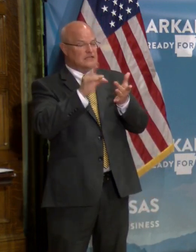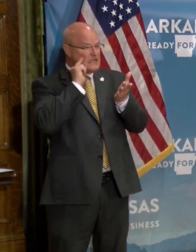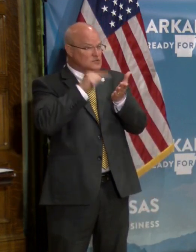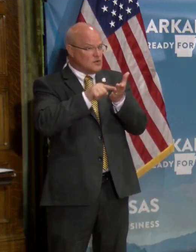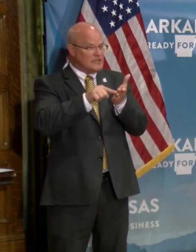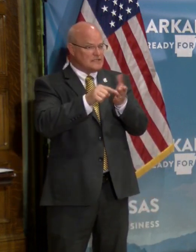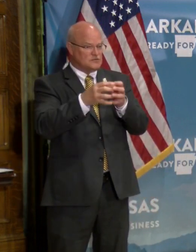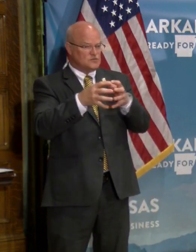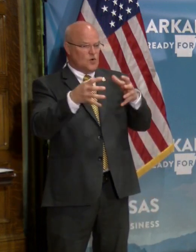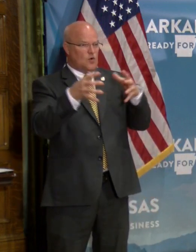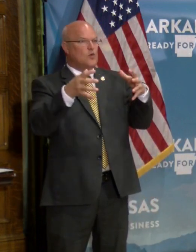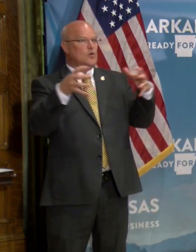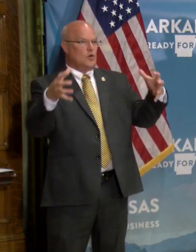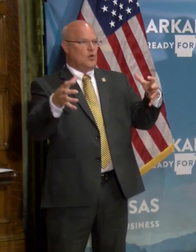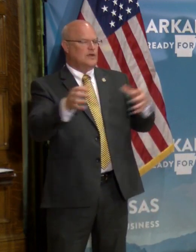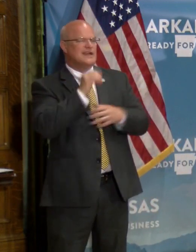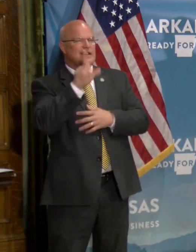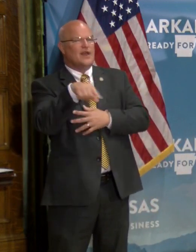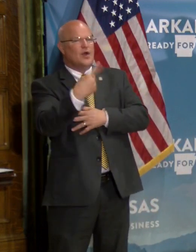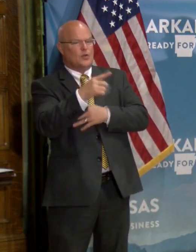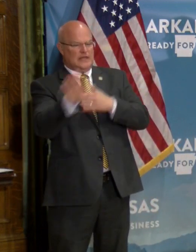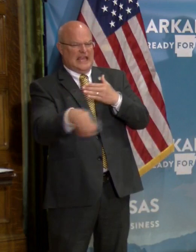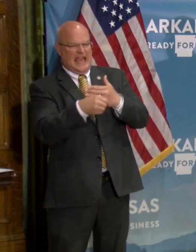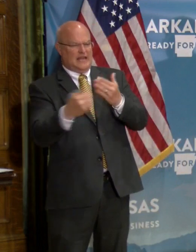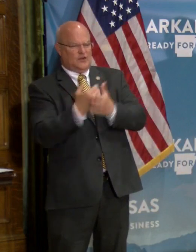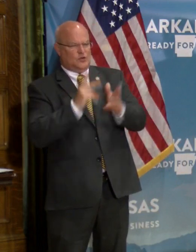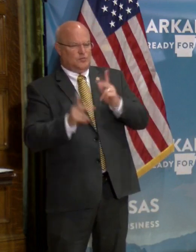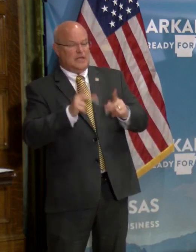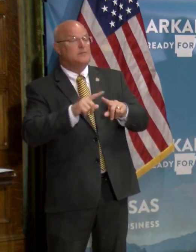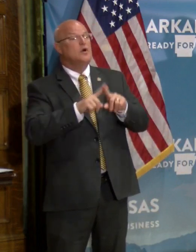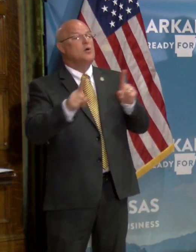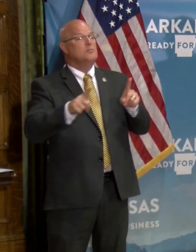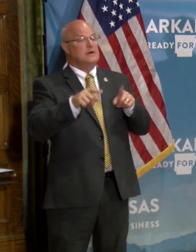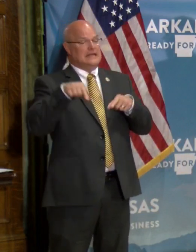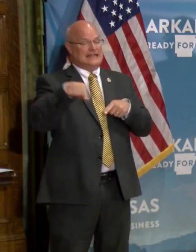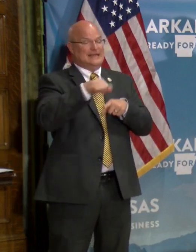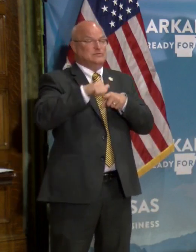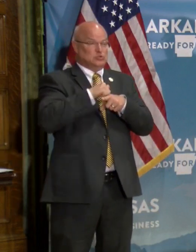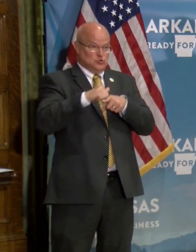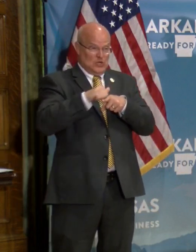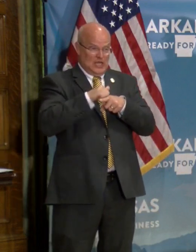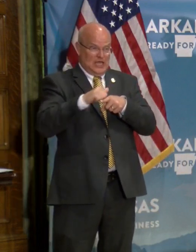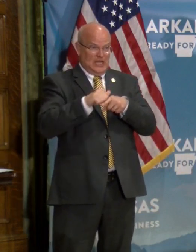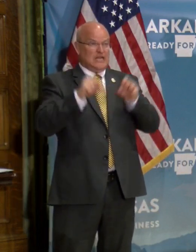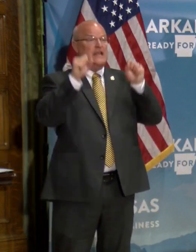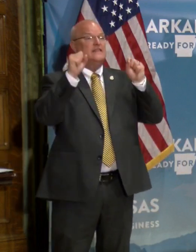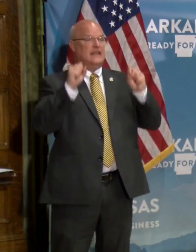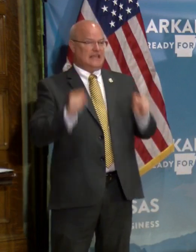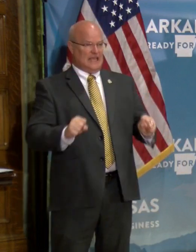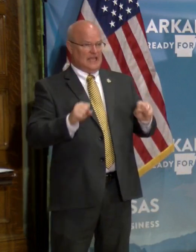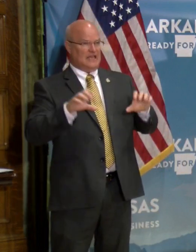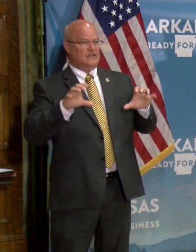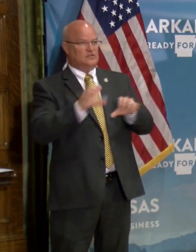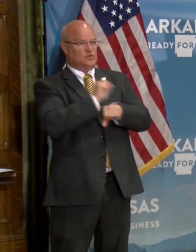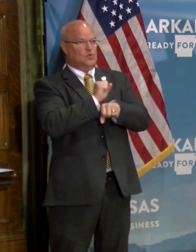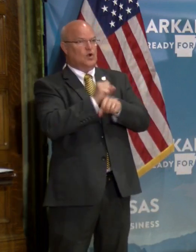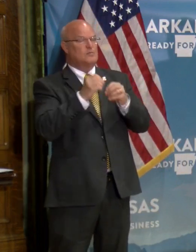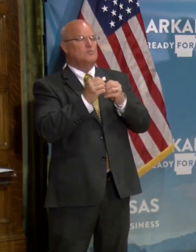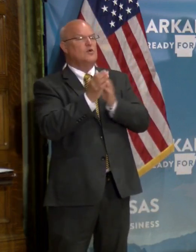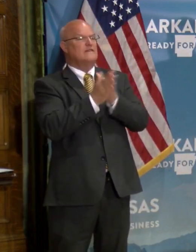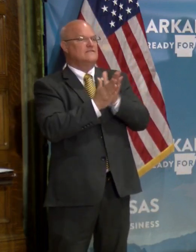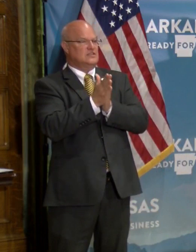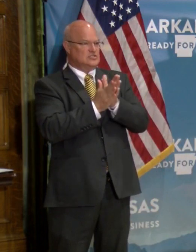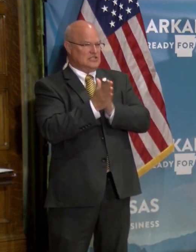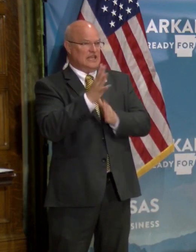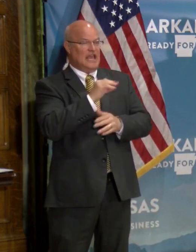growing, um, not just adding new people, but getting them trained to where they can do, work more efficiently,